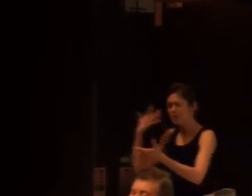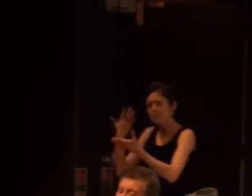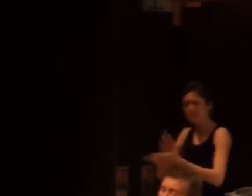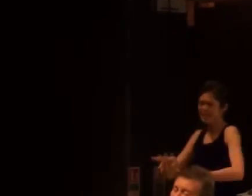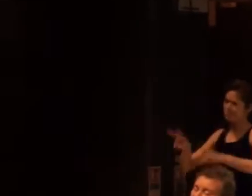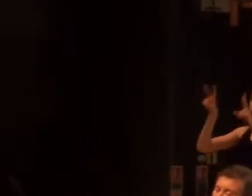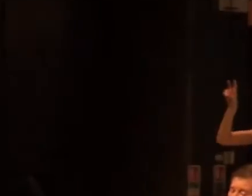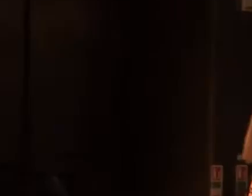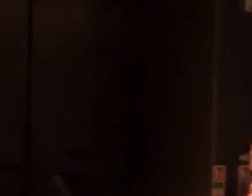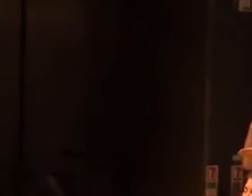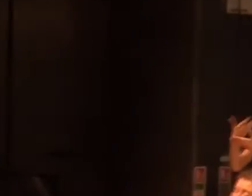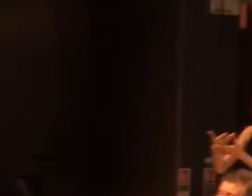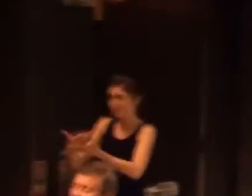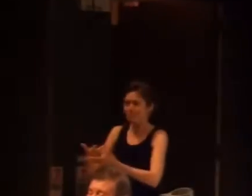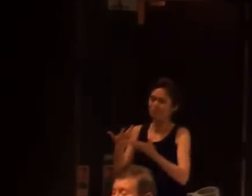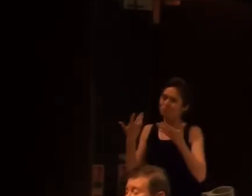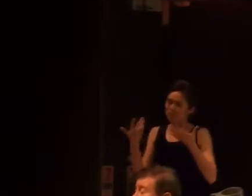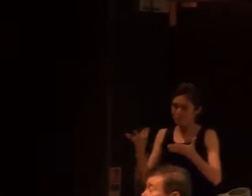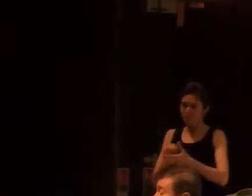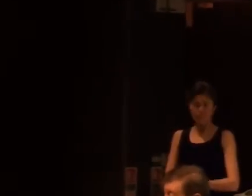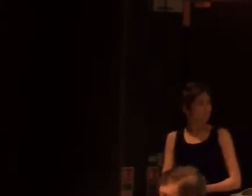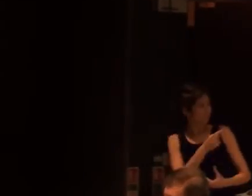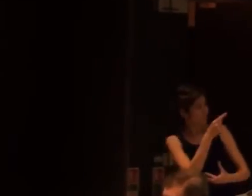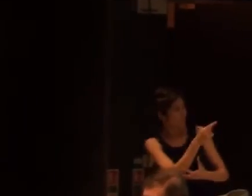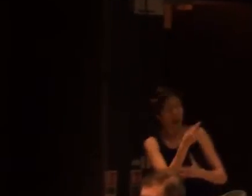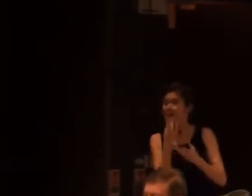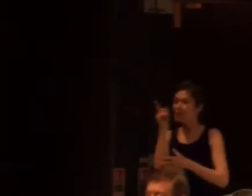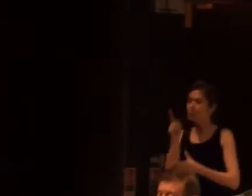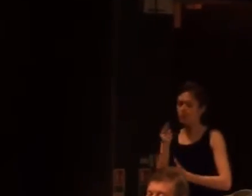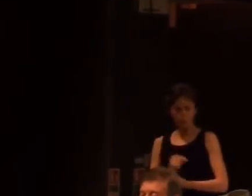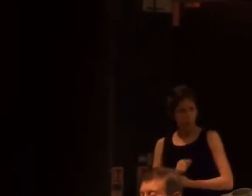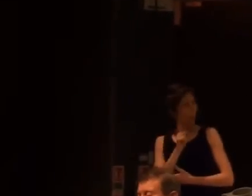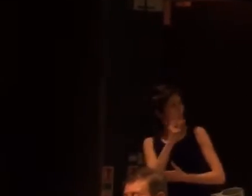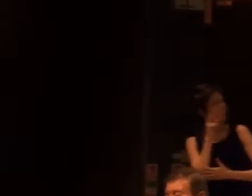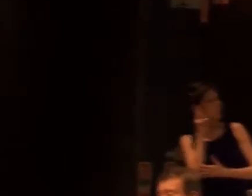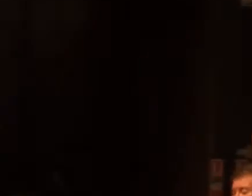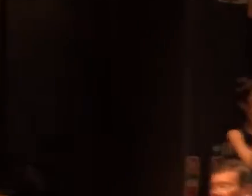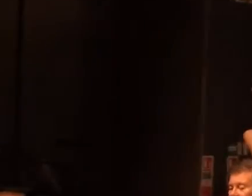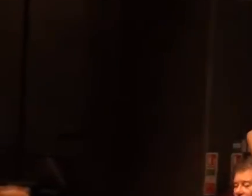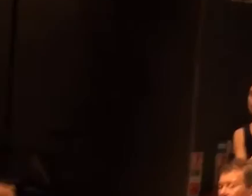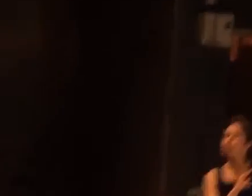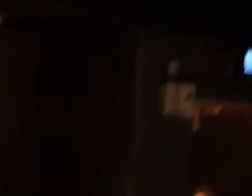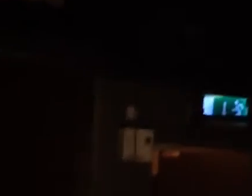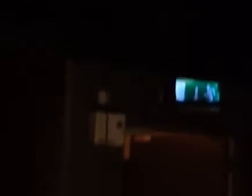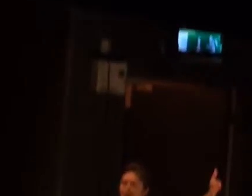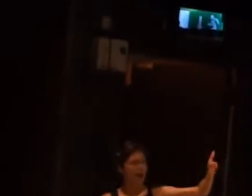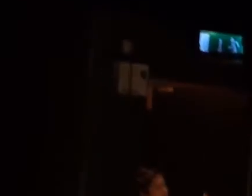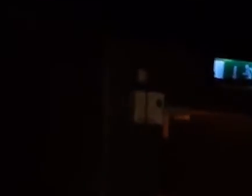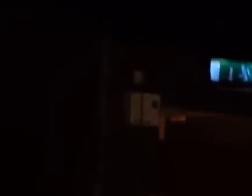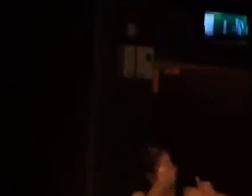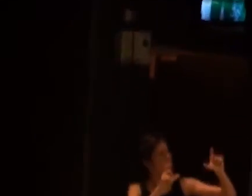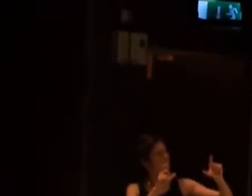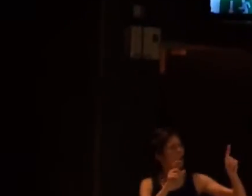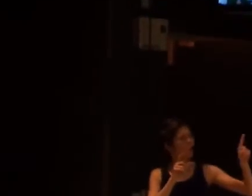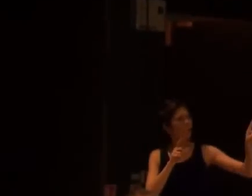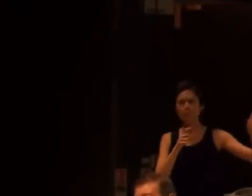And the better-minded people decide to give us some arms or charity, as in the top picture on the right, which shows the